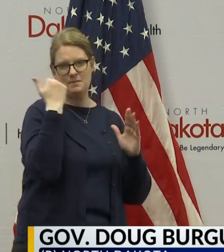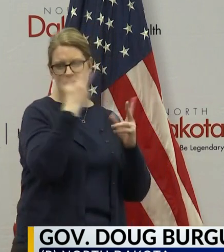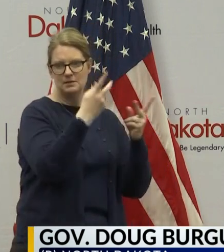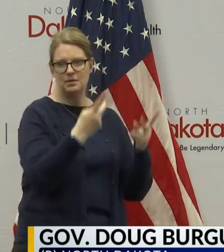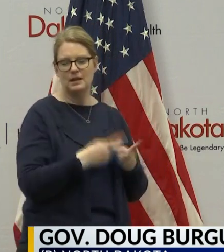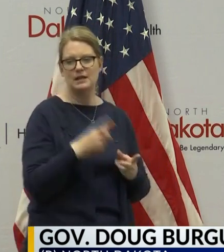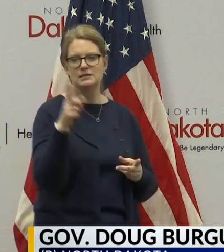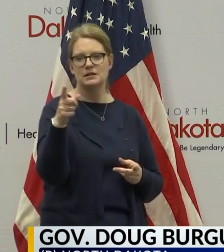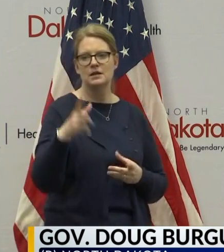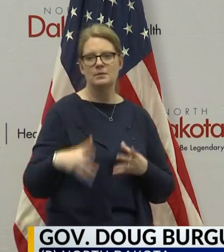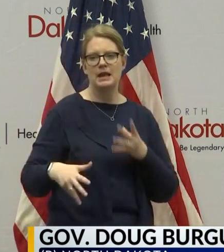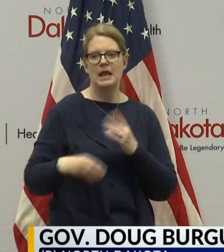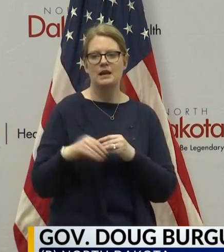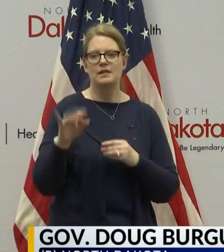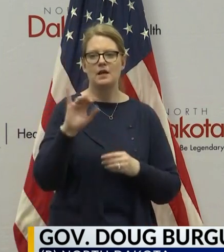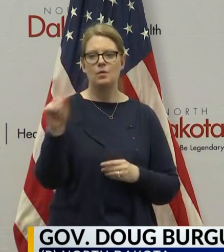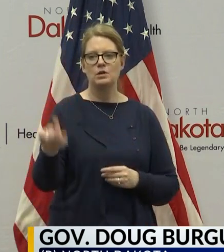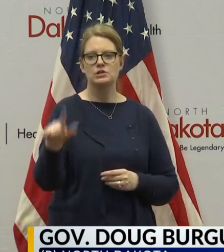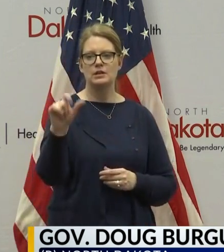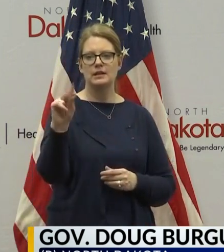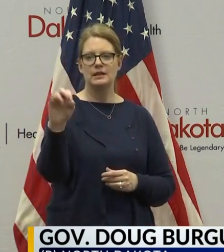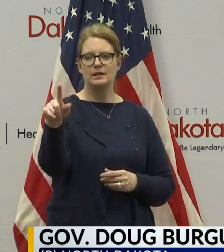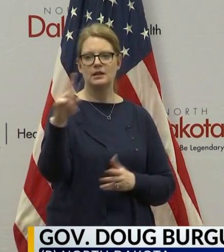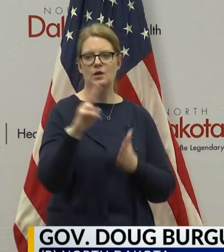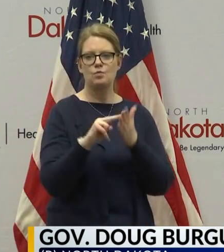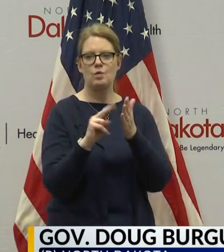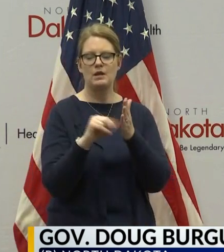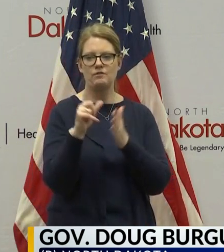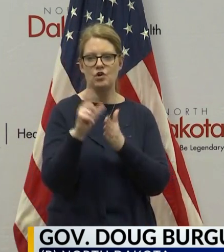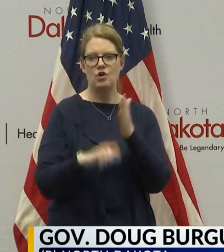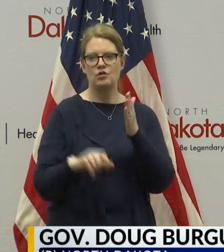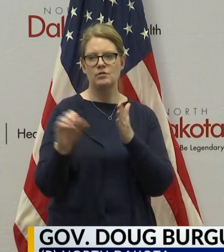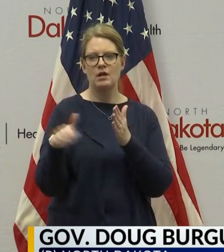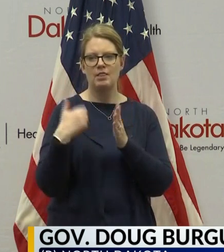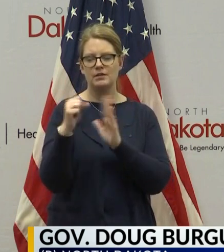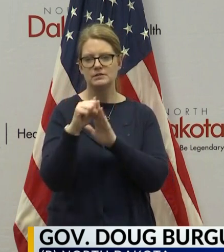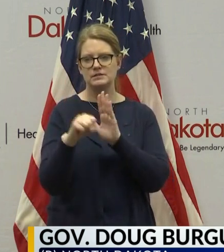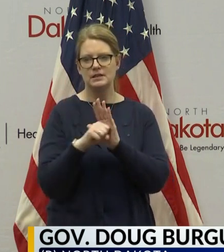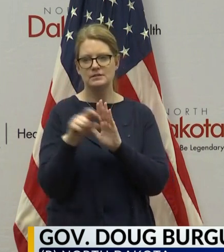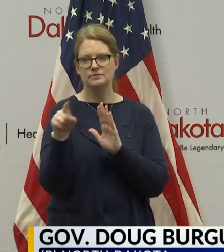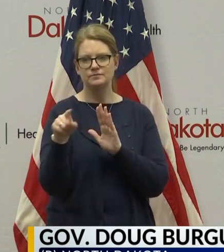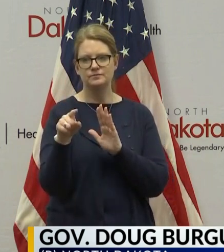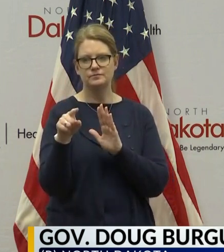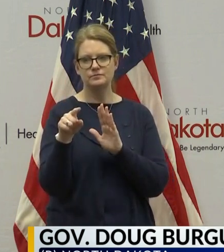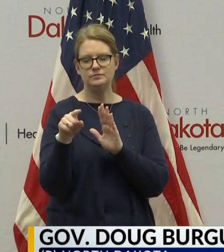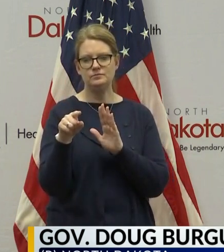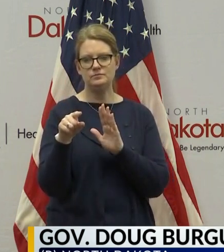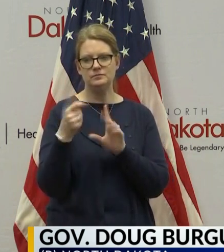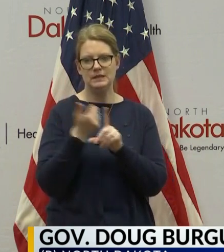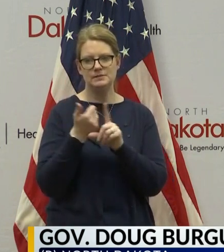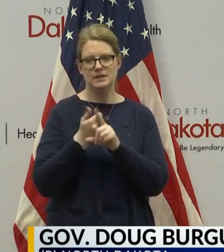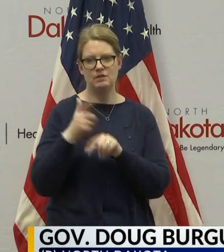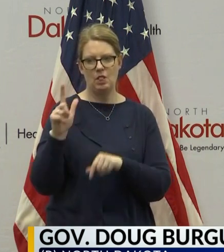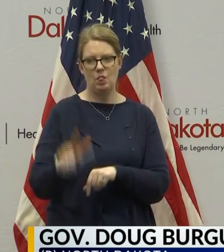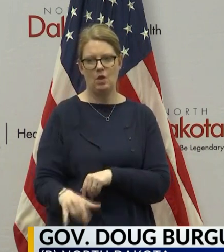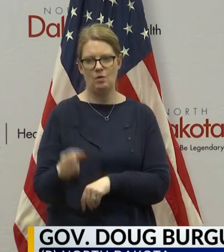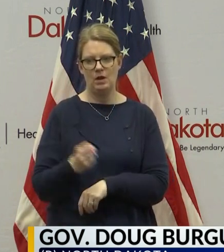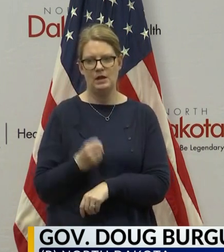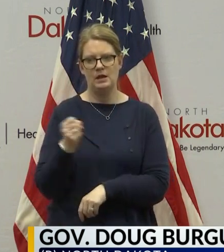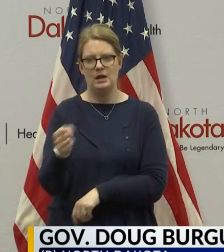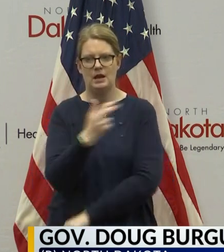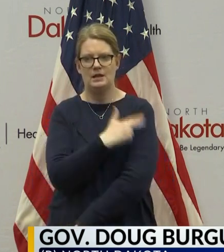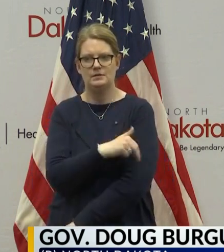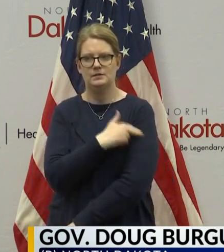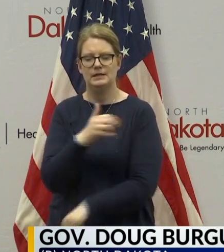If I could follow up on that. Over the weekend, I read a few articles from other states about them having low hospitalizations